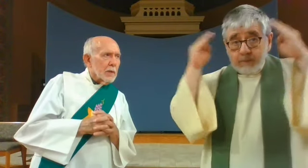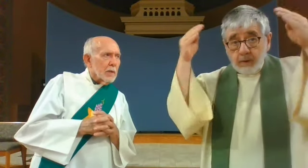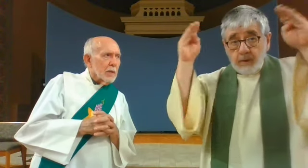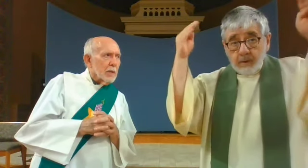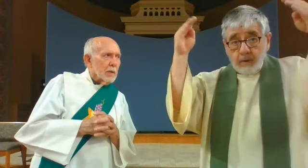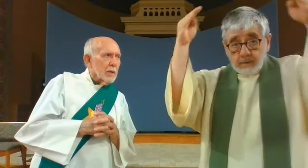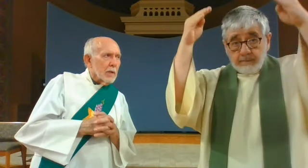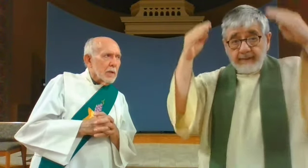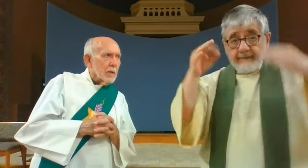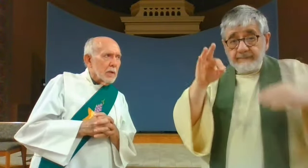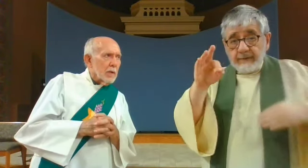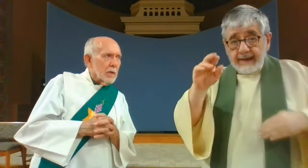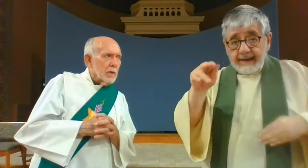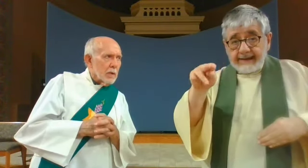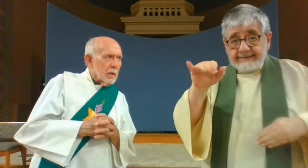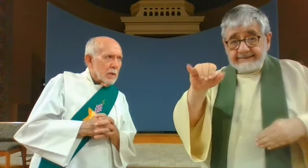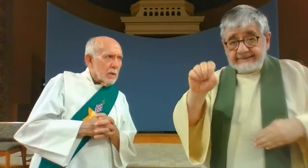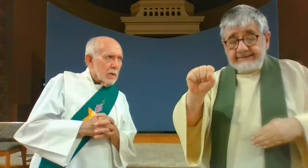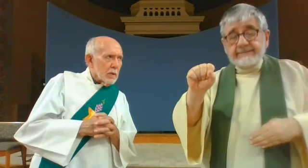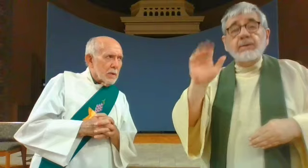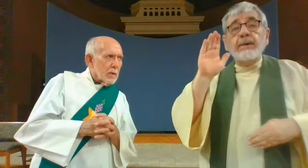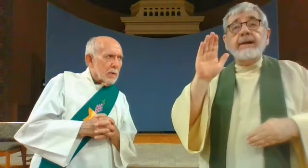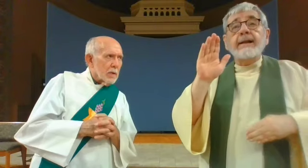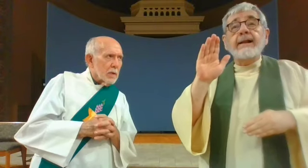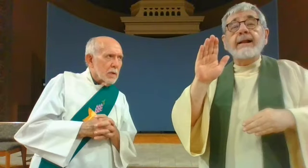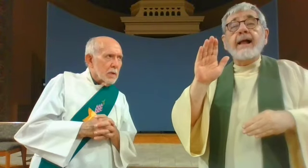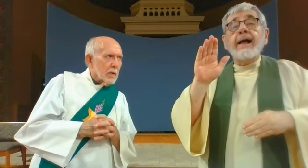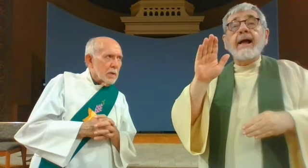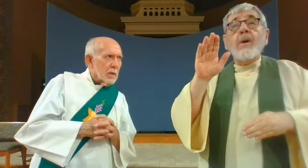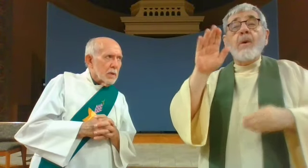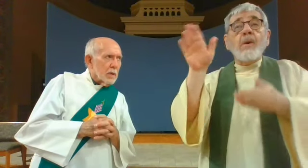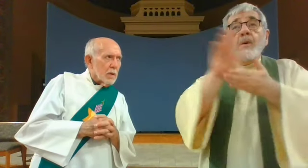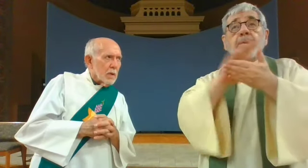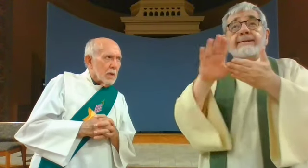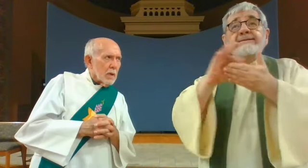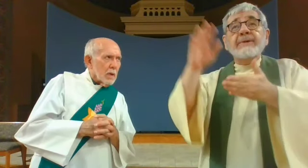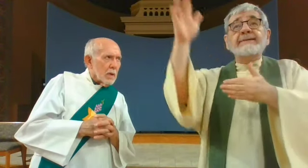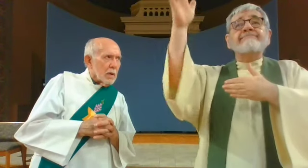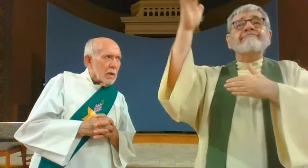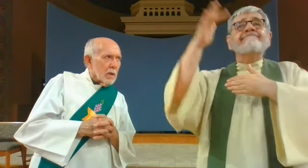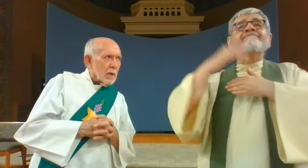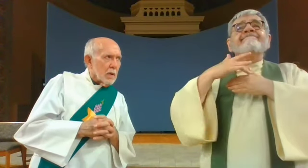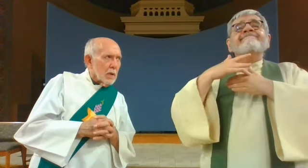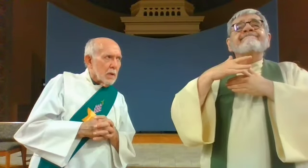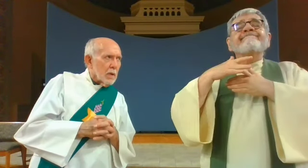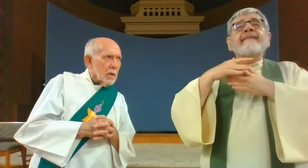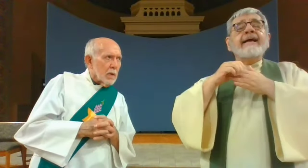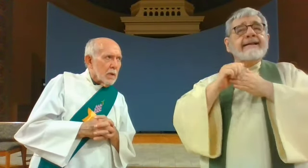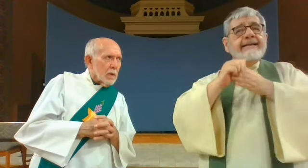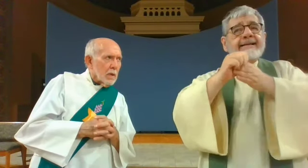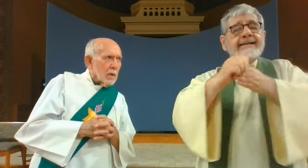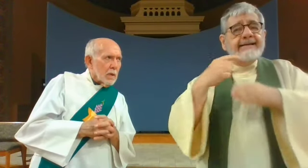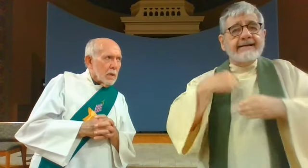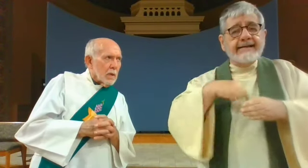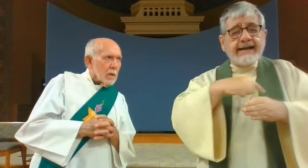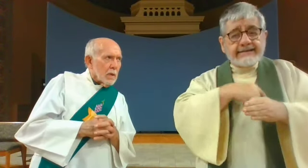we pay good things for Pope Francis and that the Holy Spirit will touch him and lead us